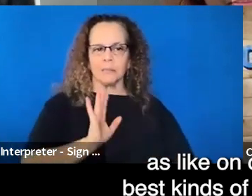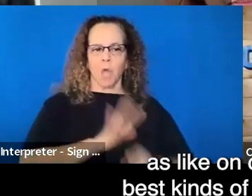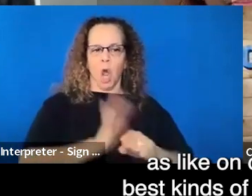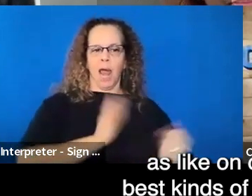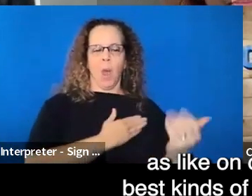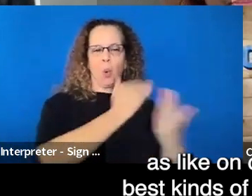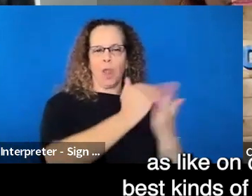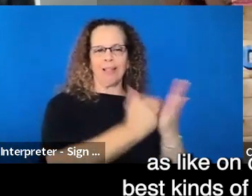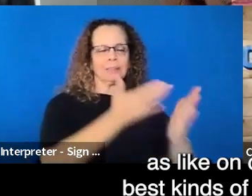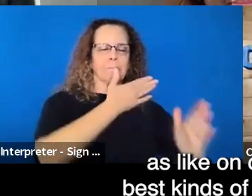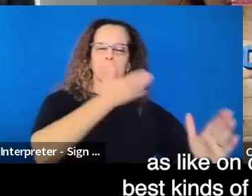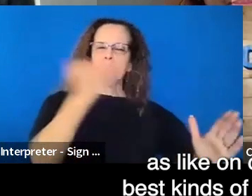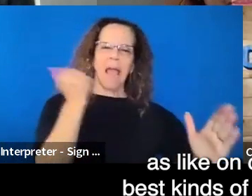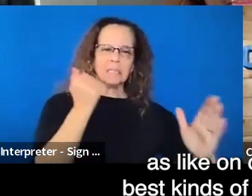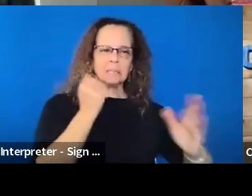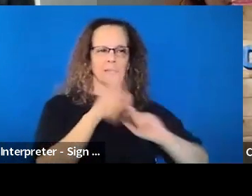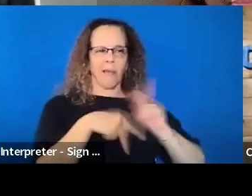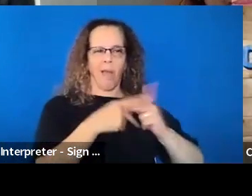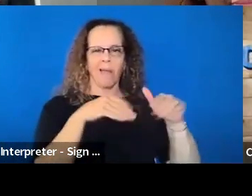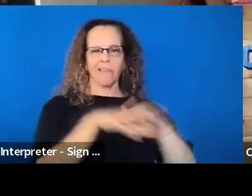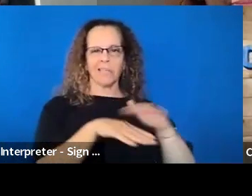best, um, kinds of examples?